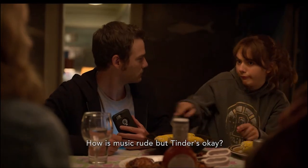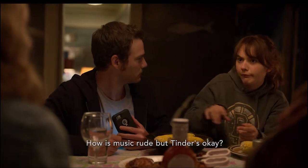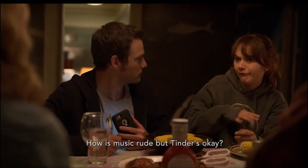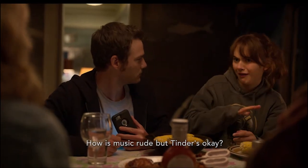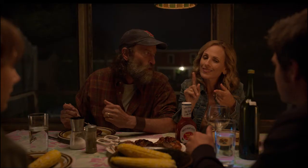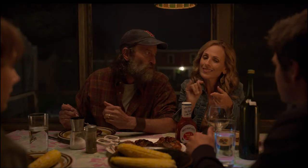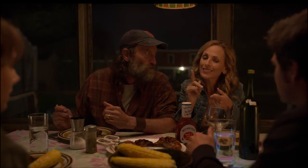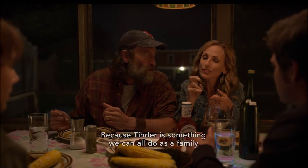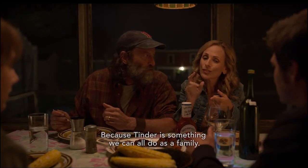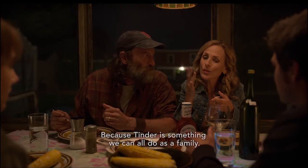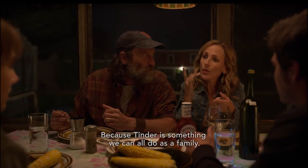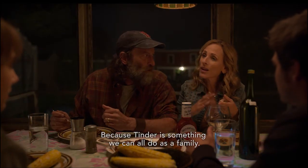about me seems to have changed.